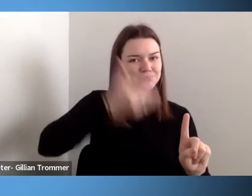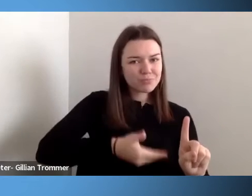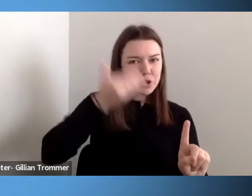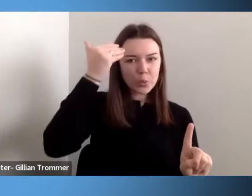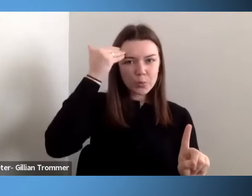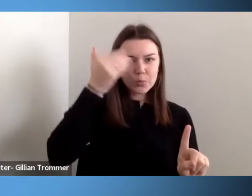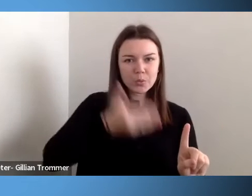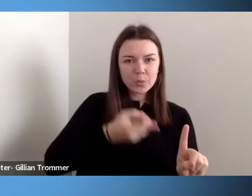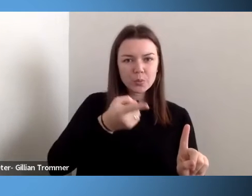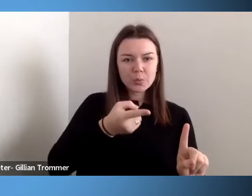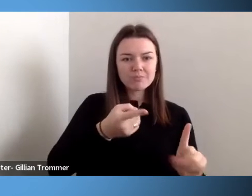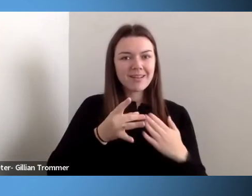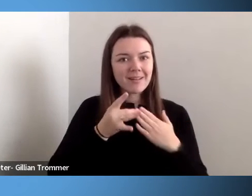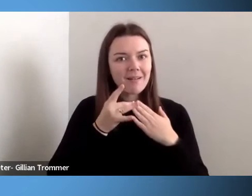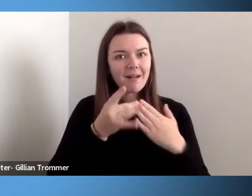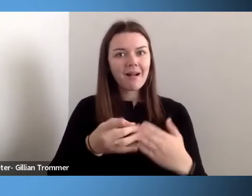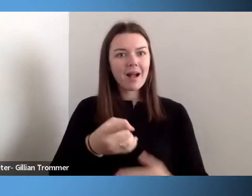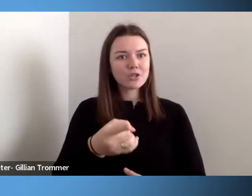profession of choice.